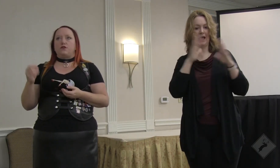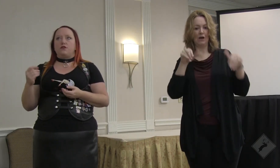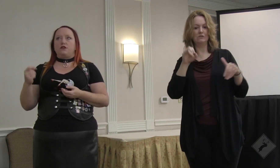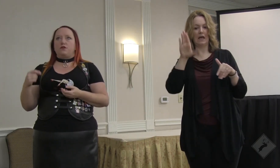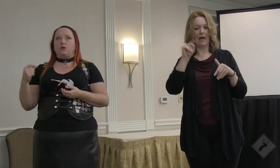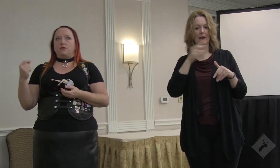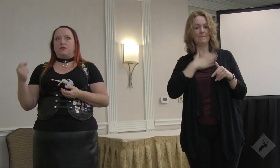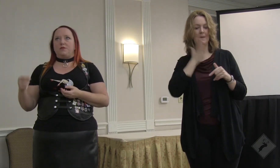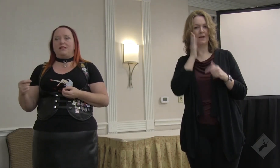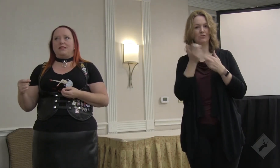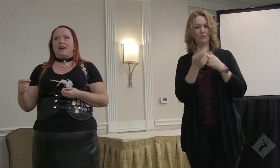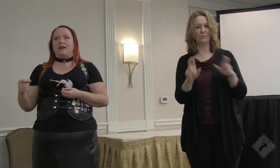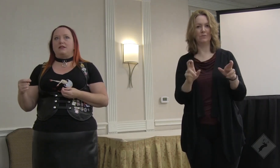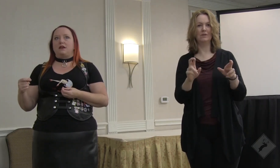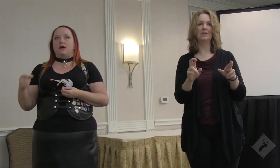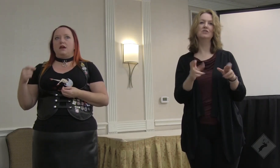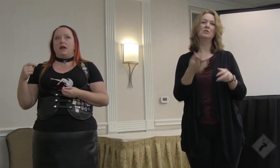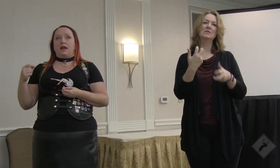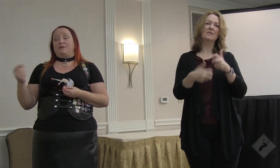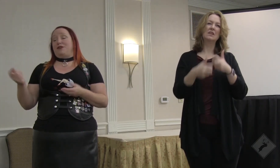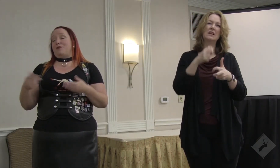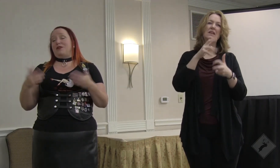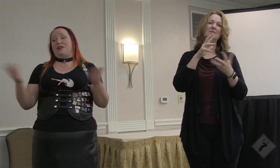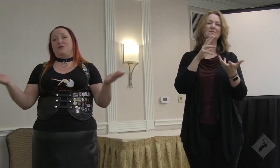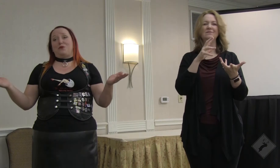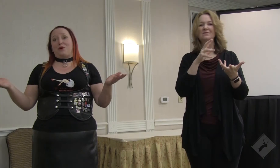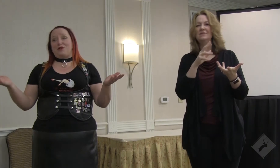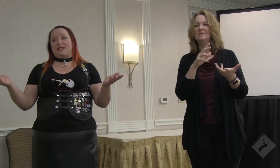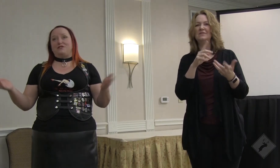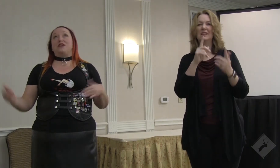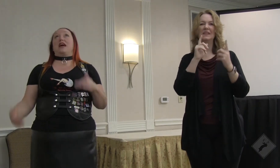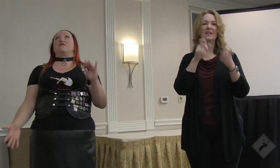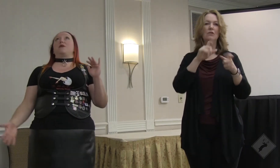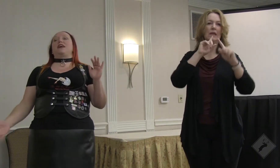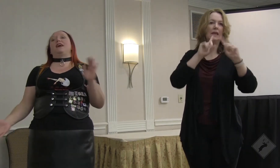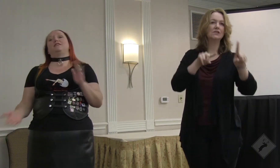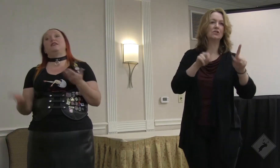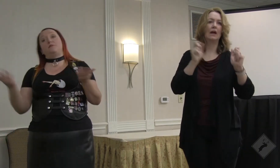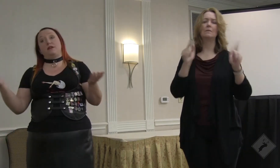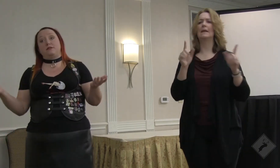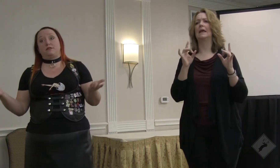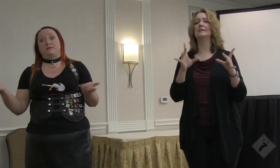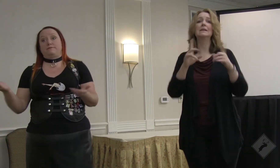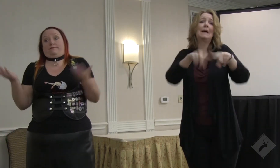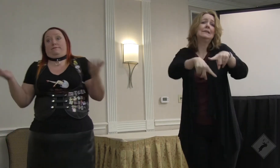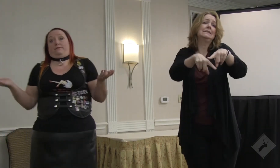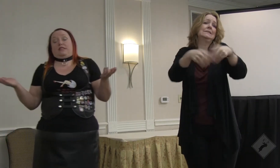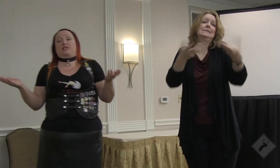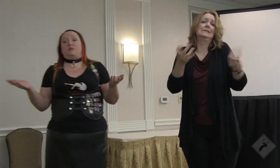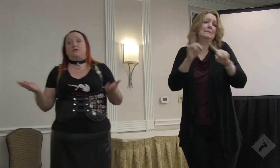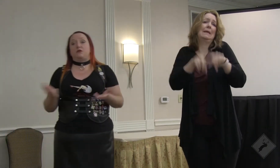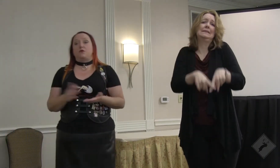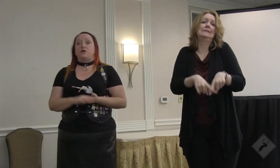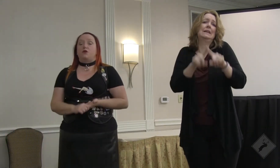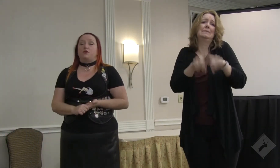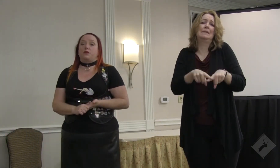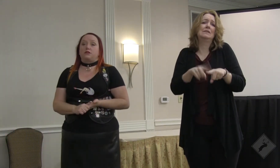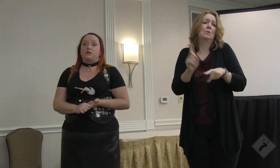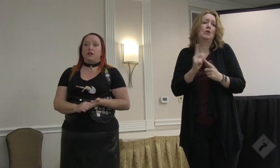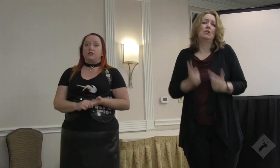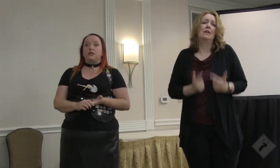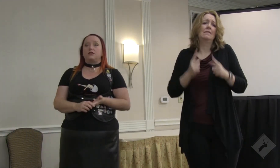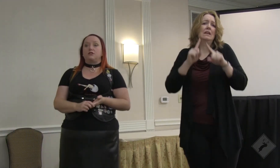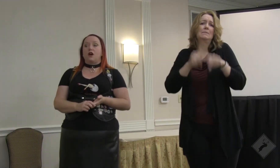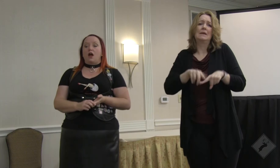So it's very difficult to speak to that you know, I'm going to give you the lawyer's answer that everybody hates. It depends, just depends on where you are,